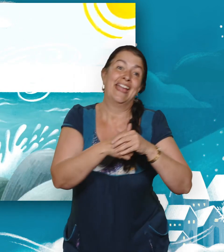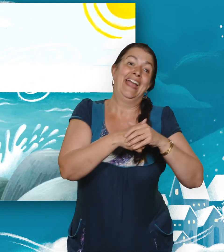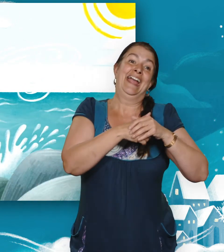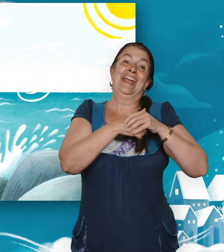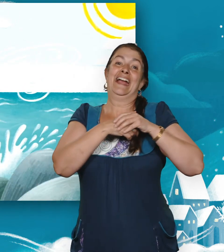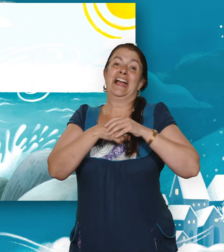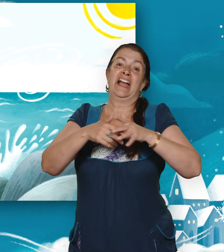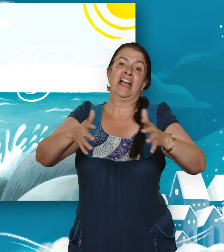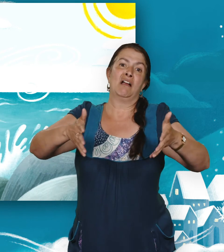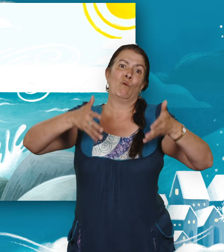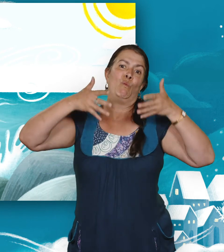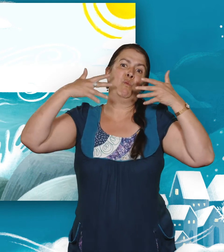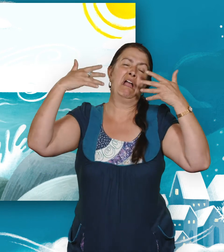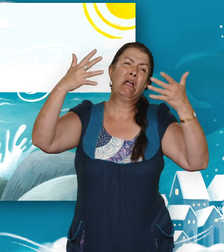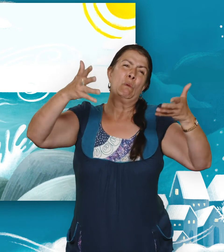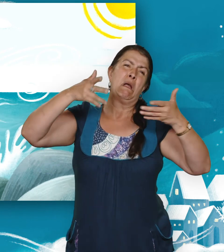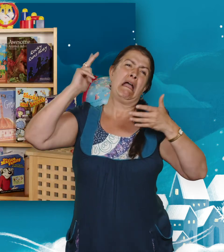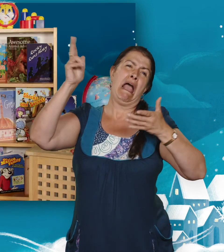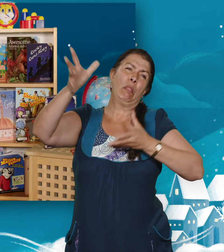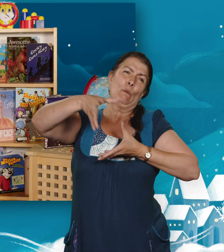But here comes the teasing breeze, oh no!